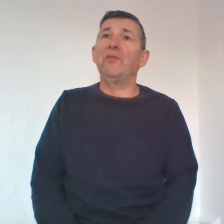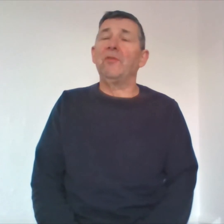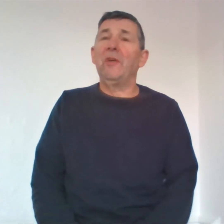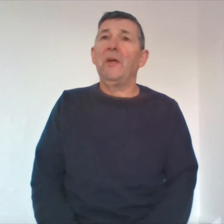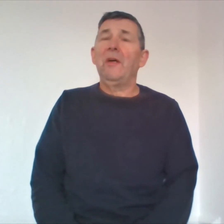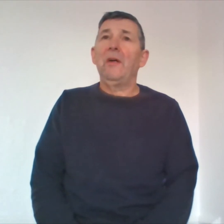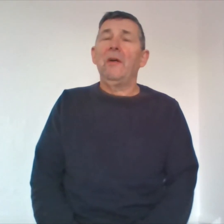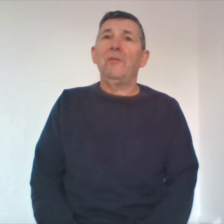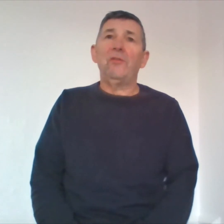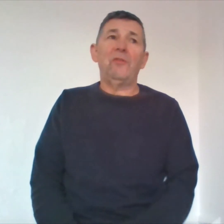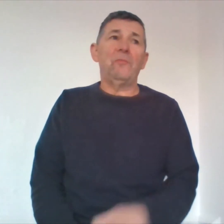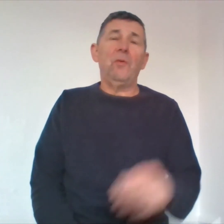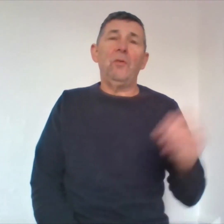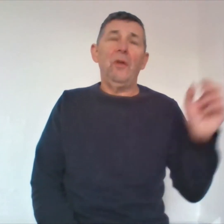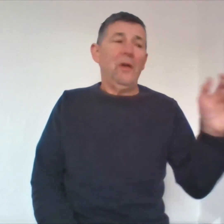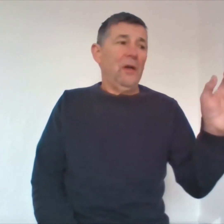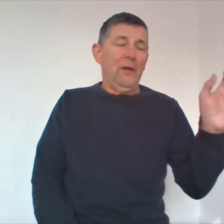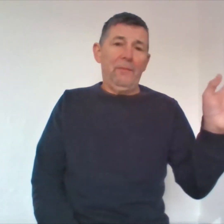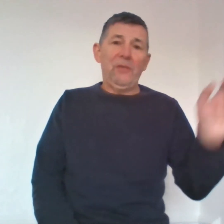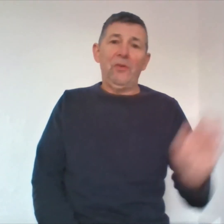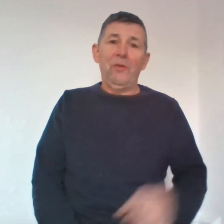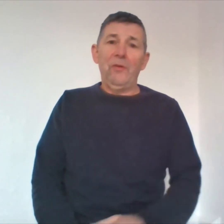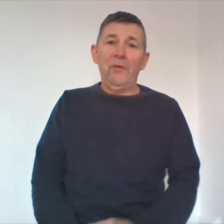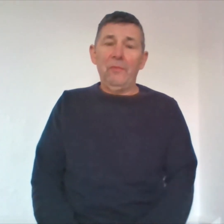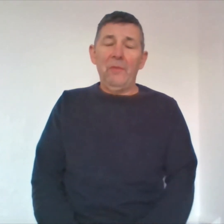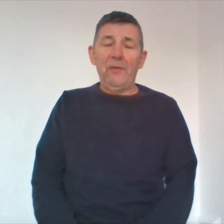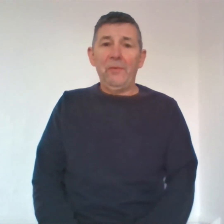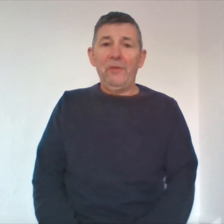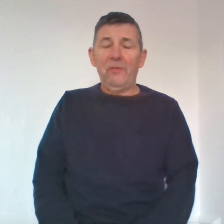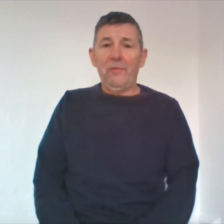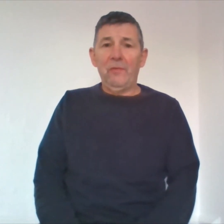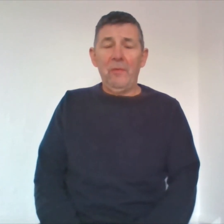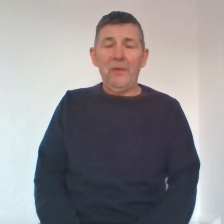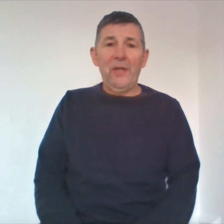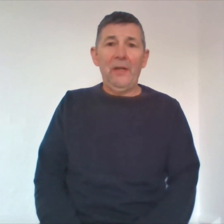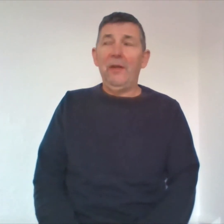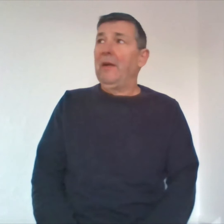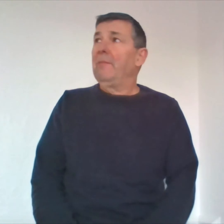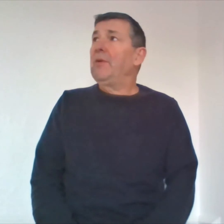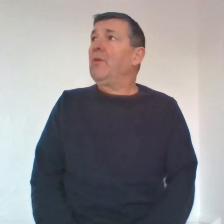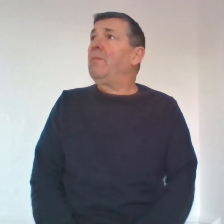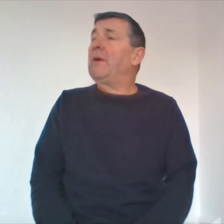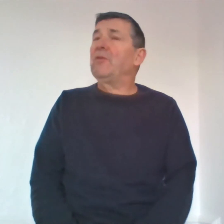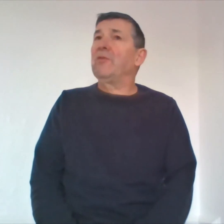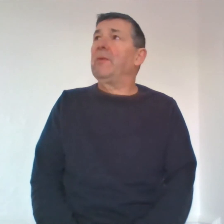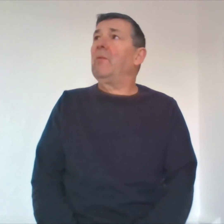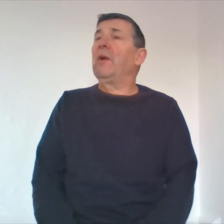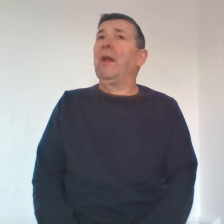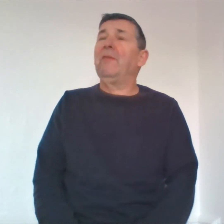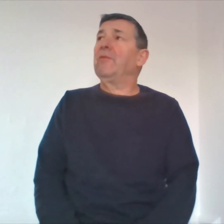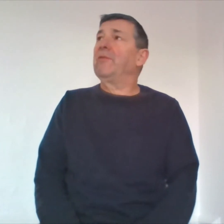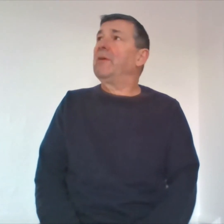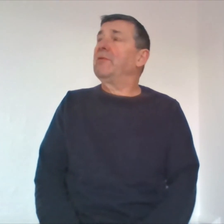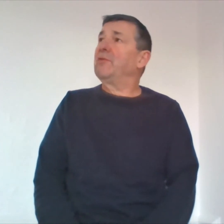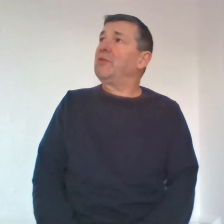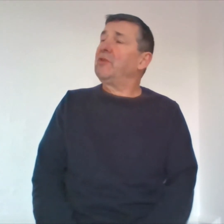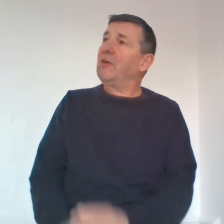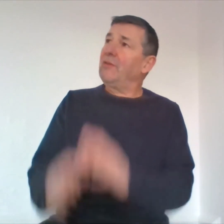just a small picture on the mantelpiece of her mom and dad but no pictures about what life was about so she stuck this